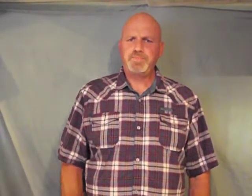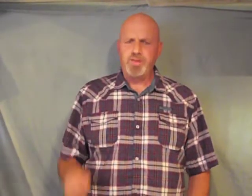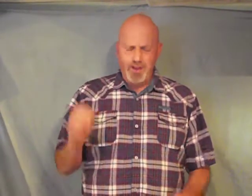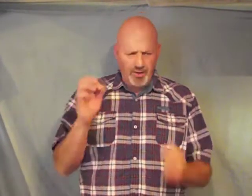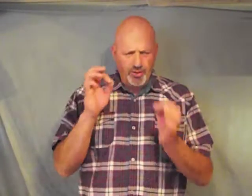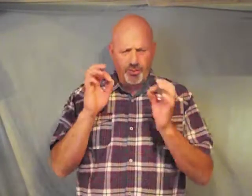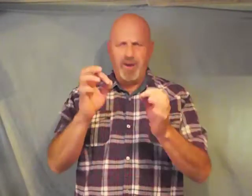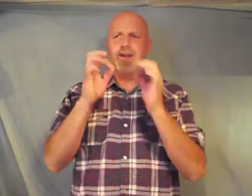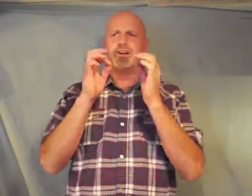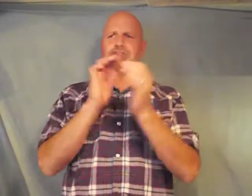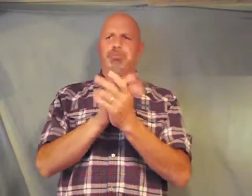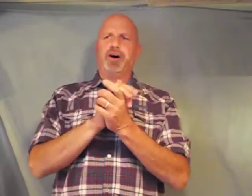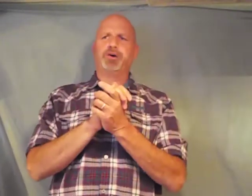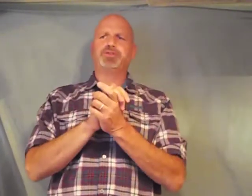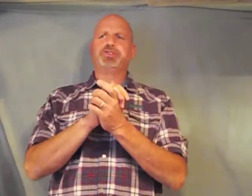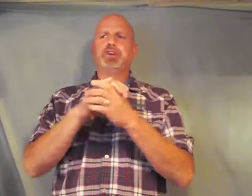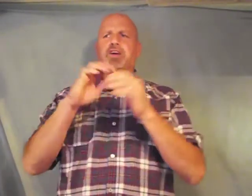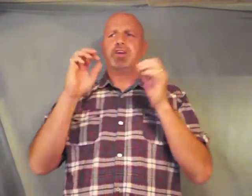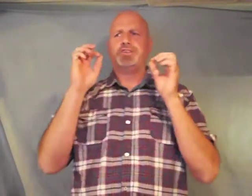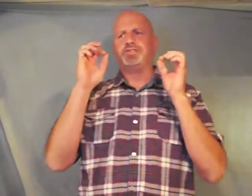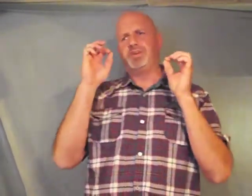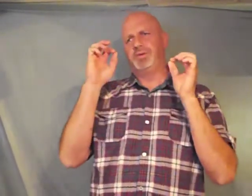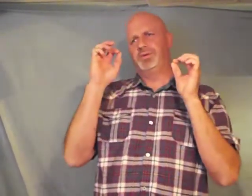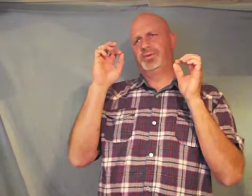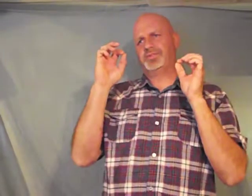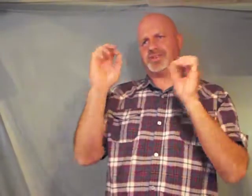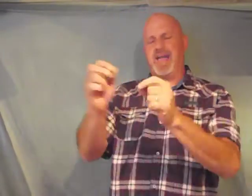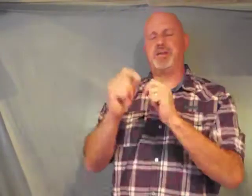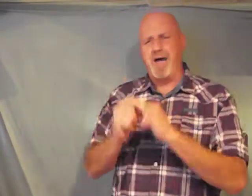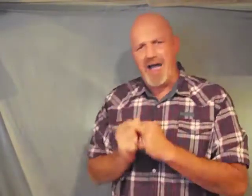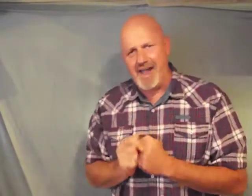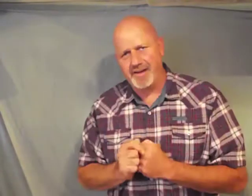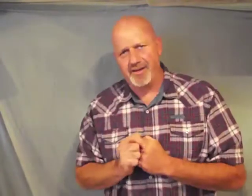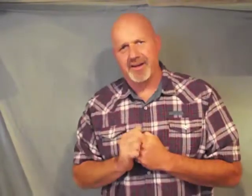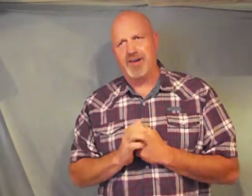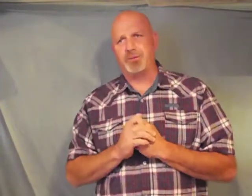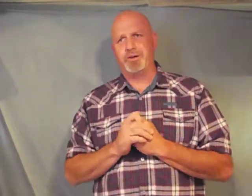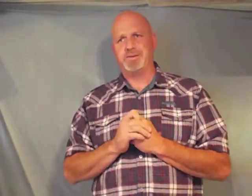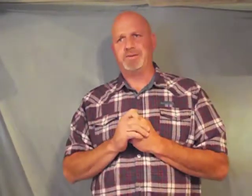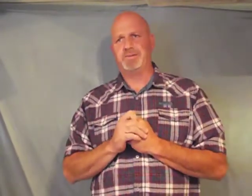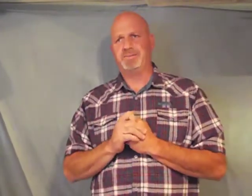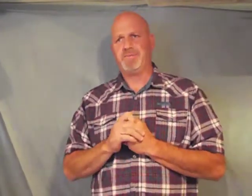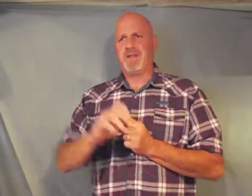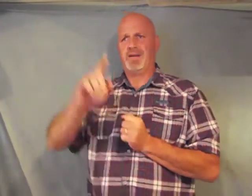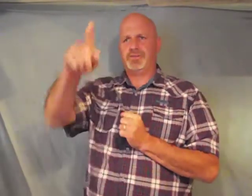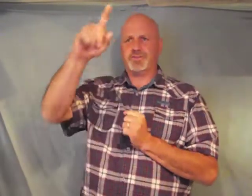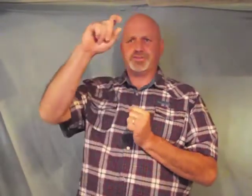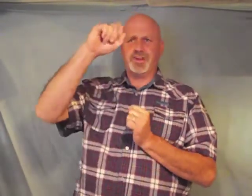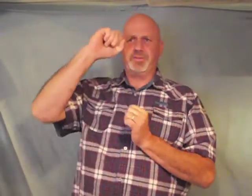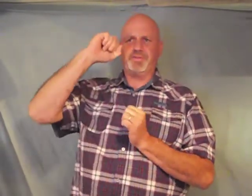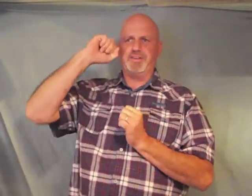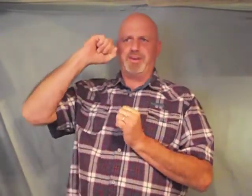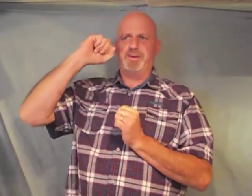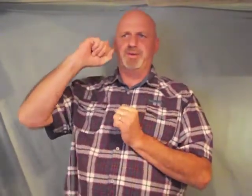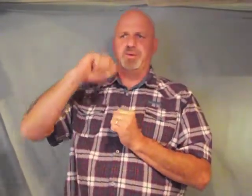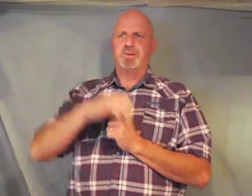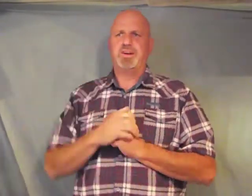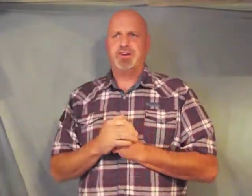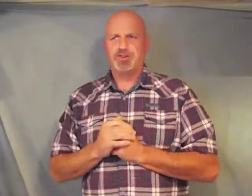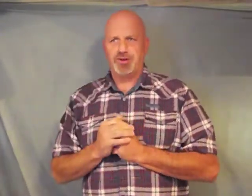we are supposed to stand behind our government first Timothy 2 2